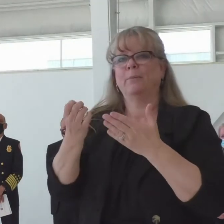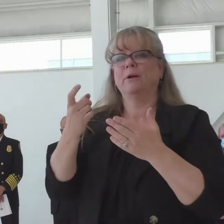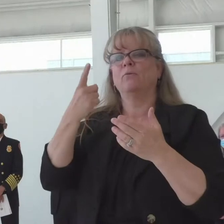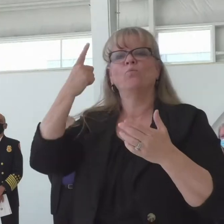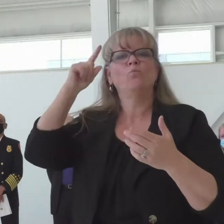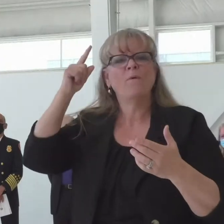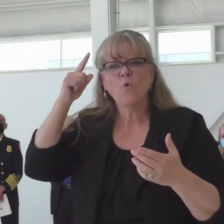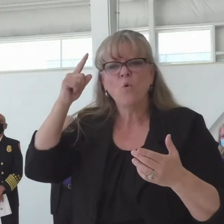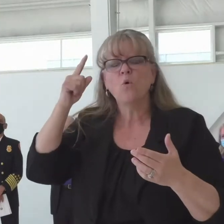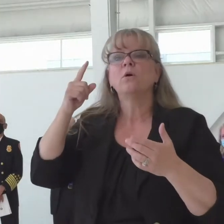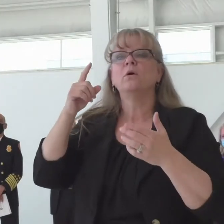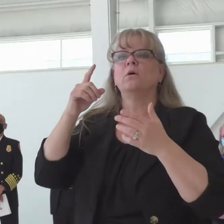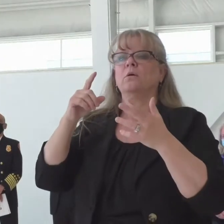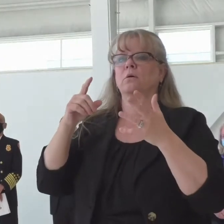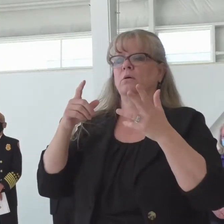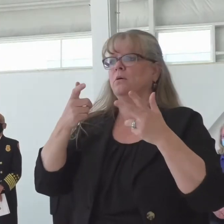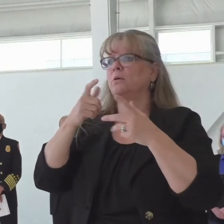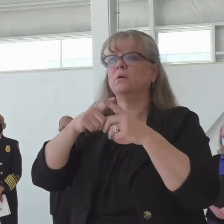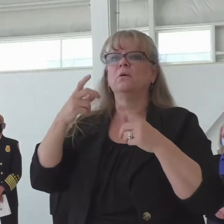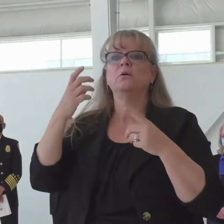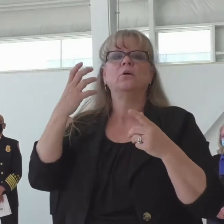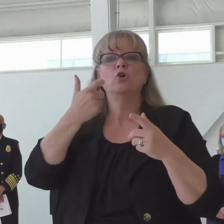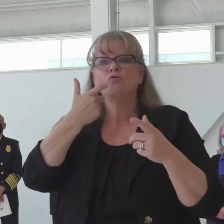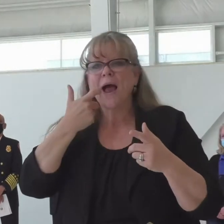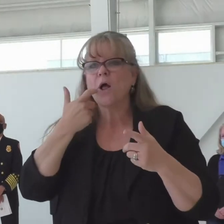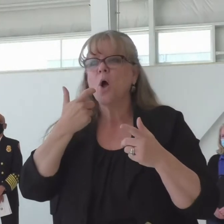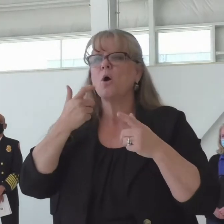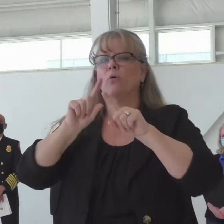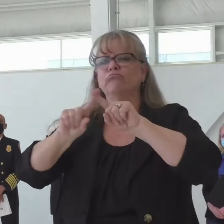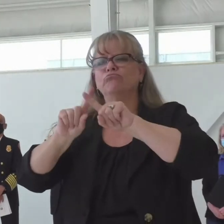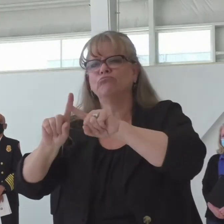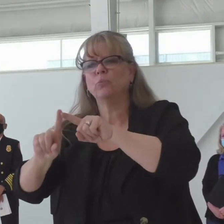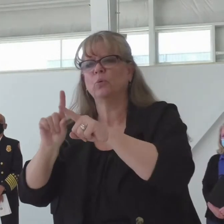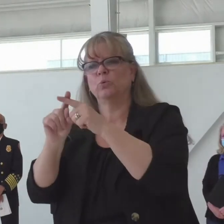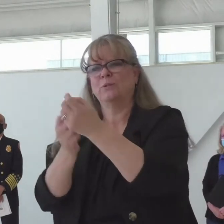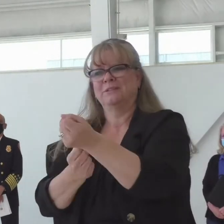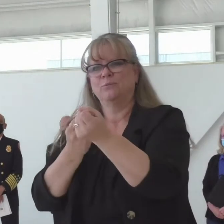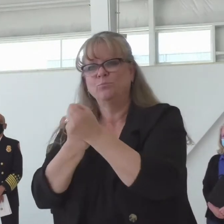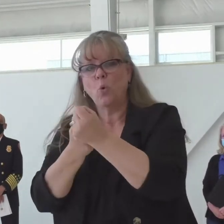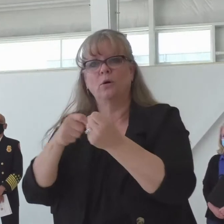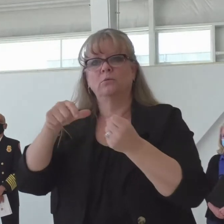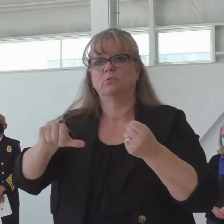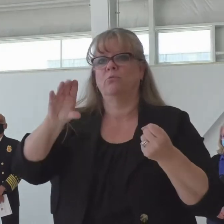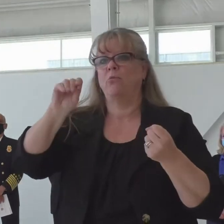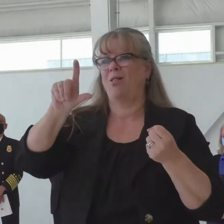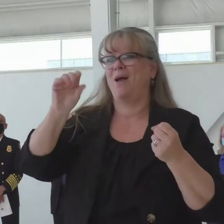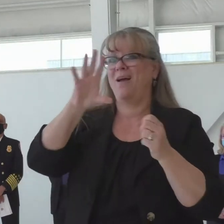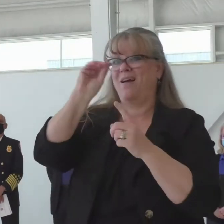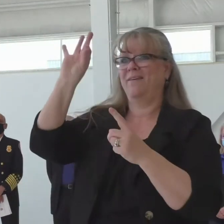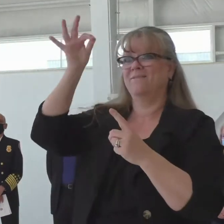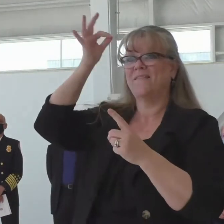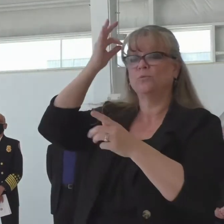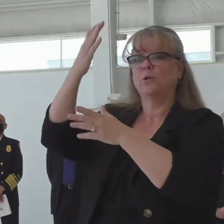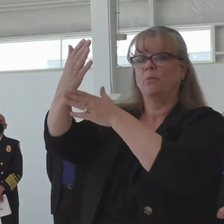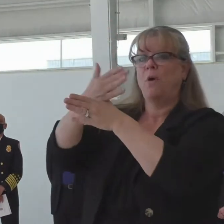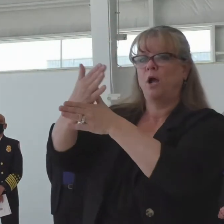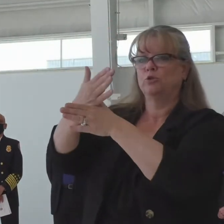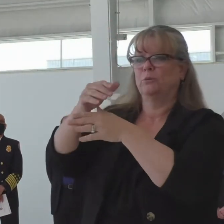radios, some additional work we can do to help support our state and federal partners on wildfire mitigation projects as well.